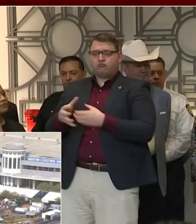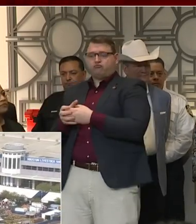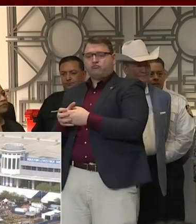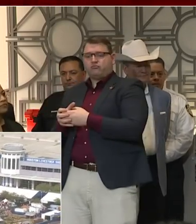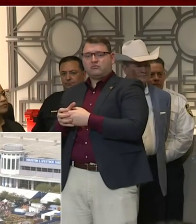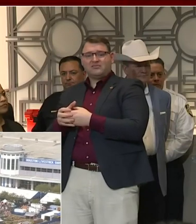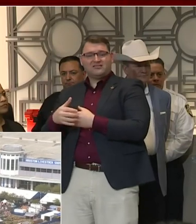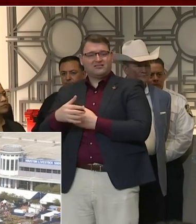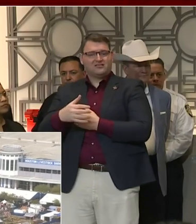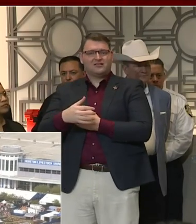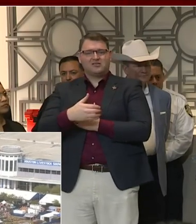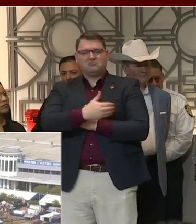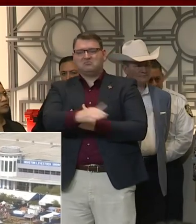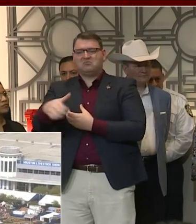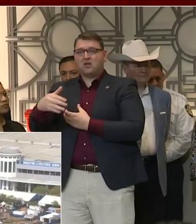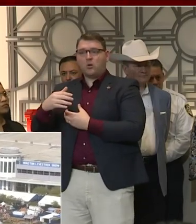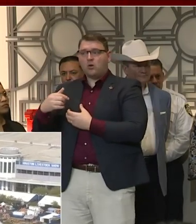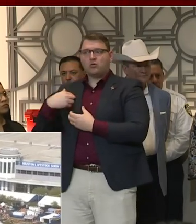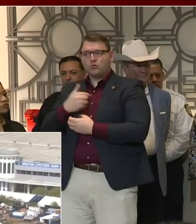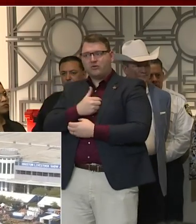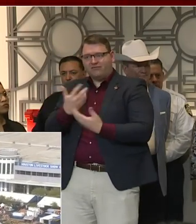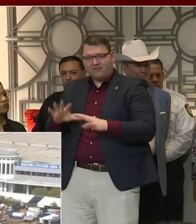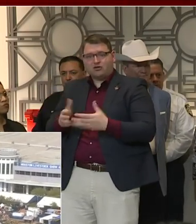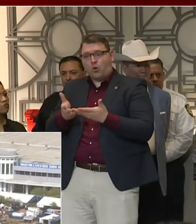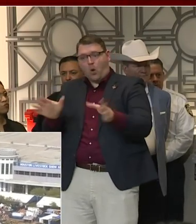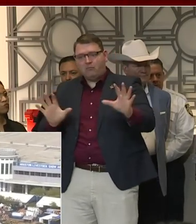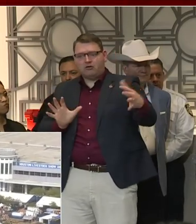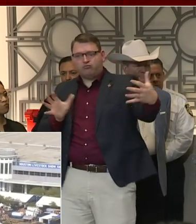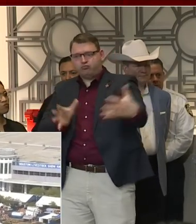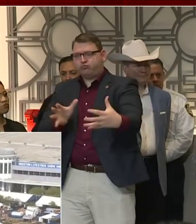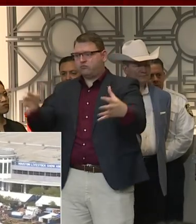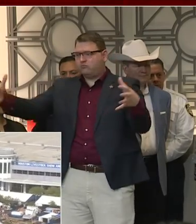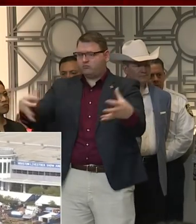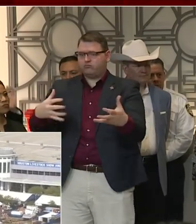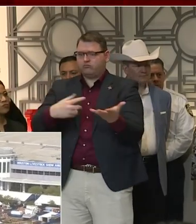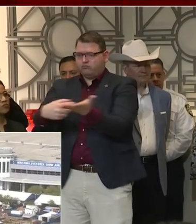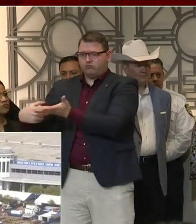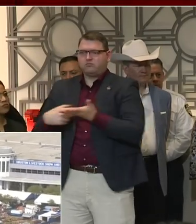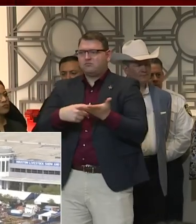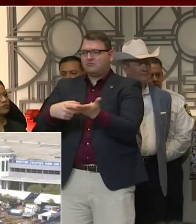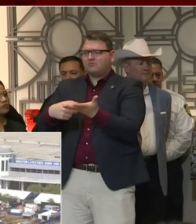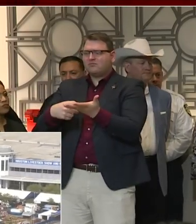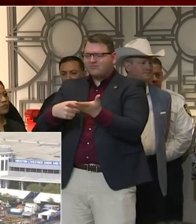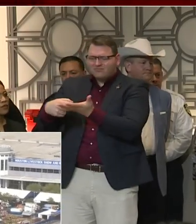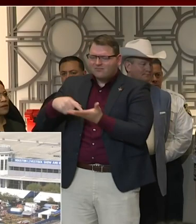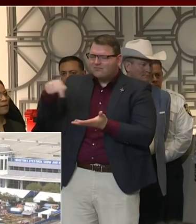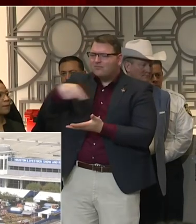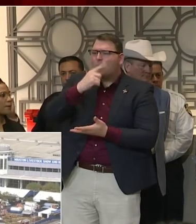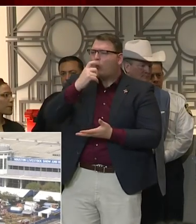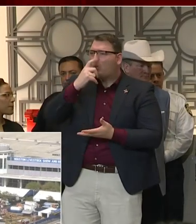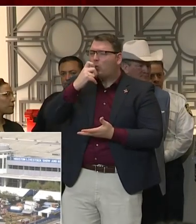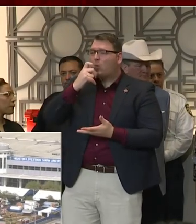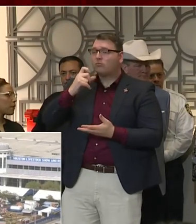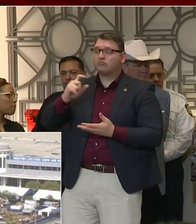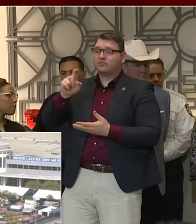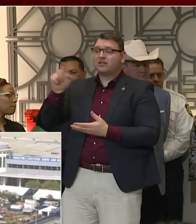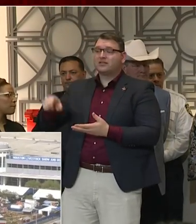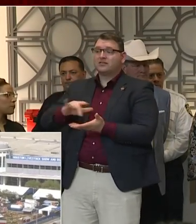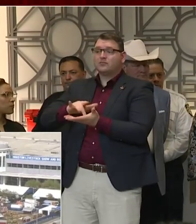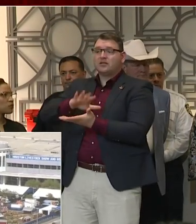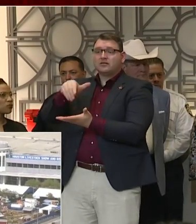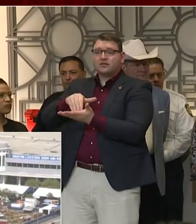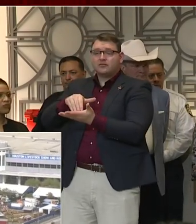the city. We have had these conversations with the Texas Medical Center. We've had these conversations with almost all the CEOs,